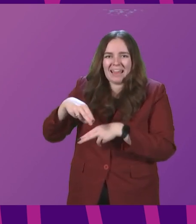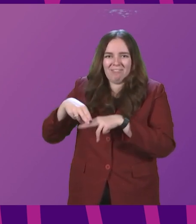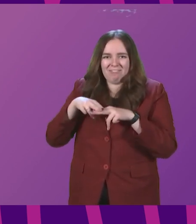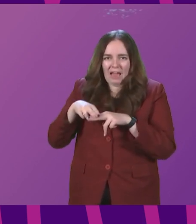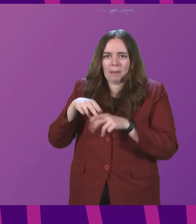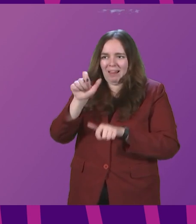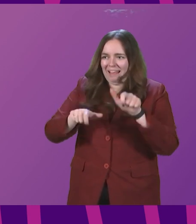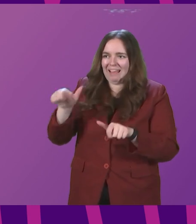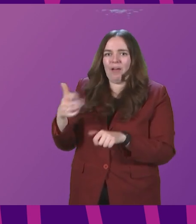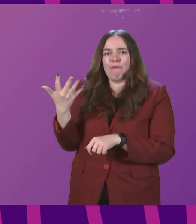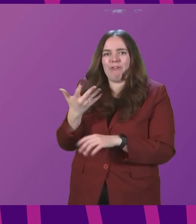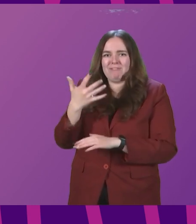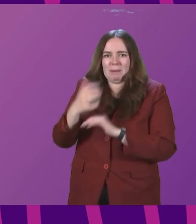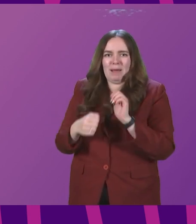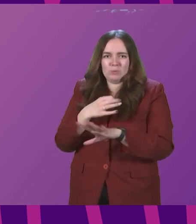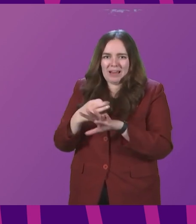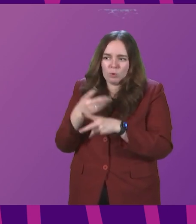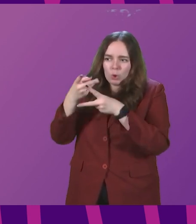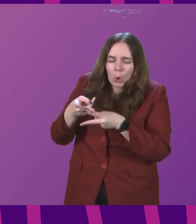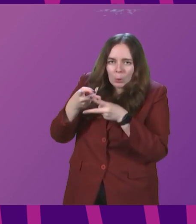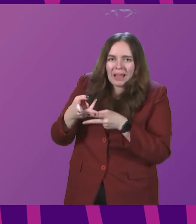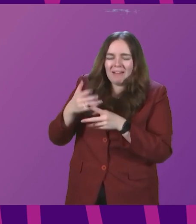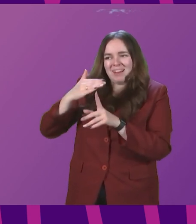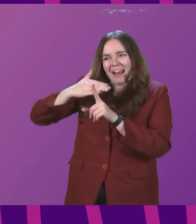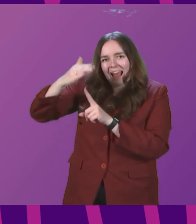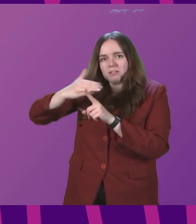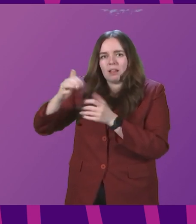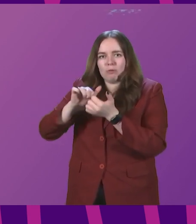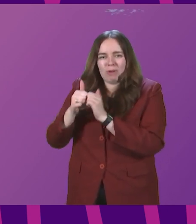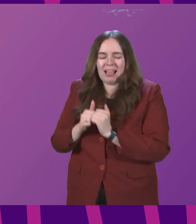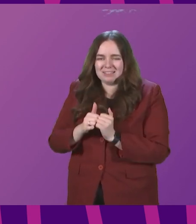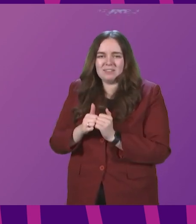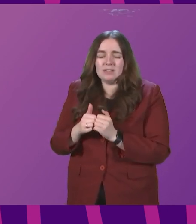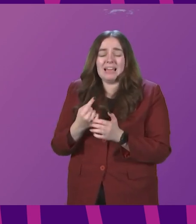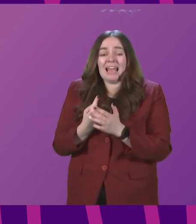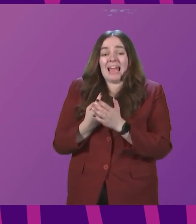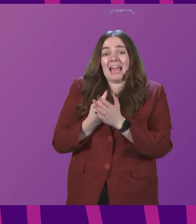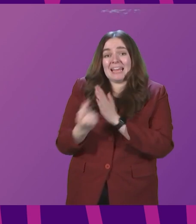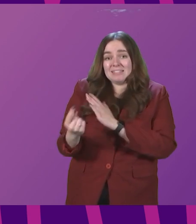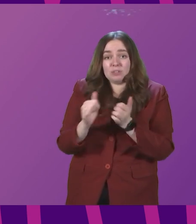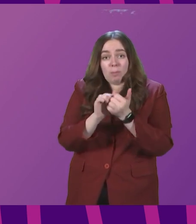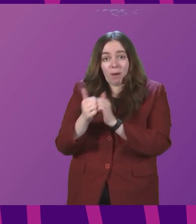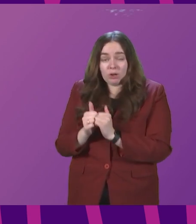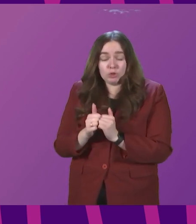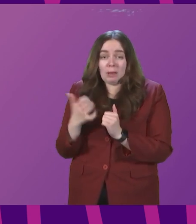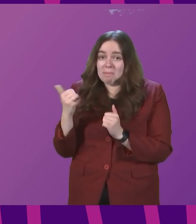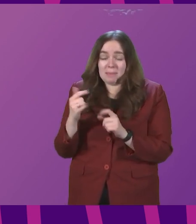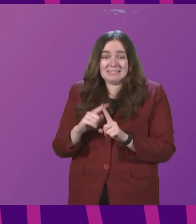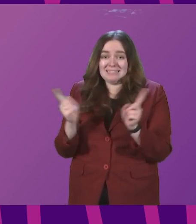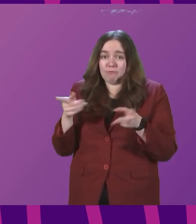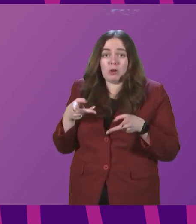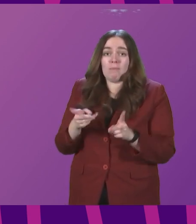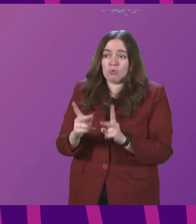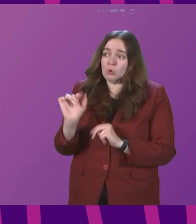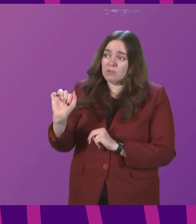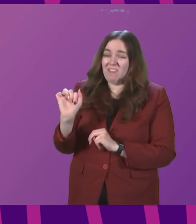an hour or any amount an hour to look after elderly relatives. Individual partnerships may adopt different approaches as